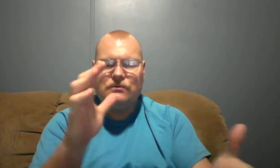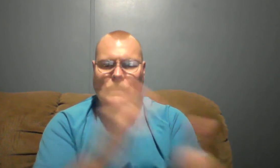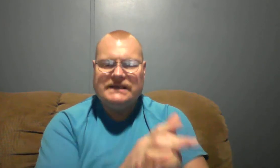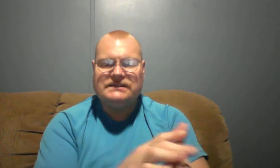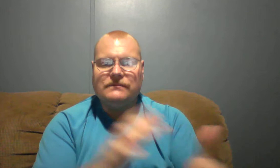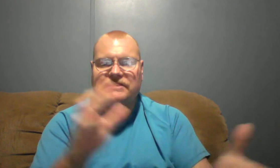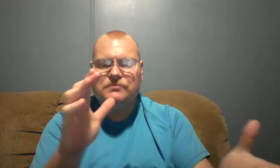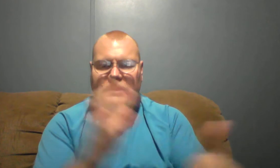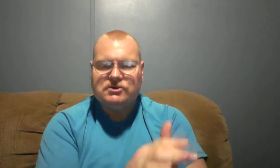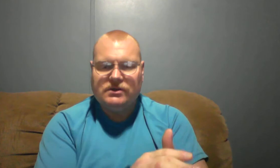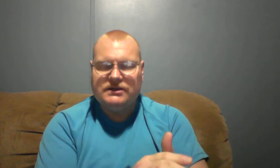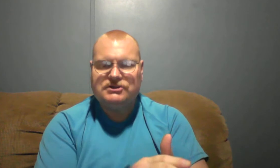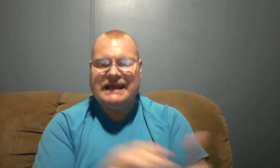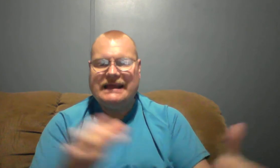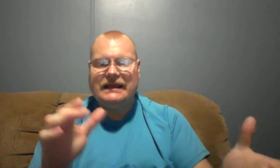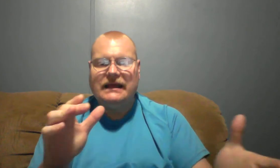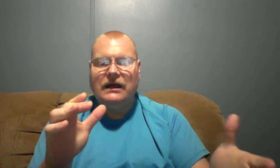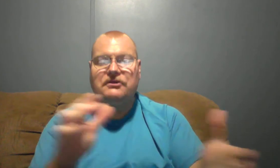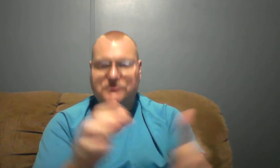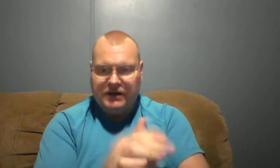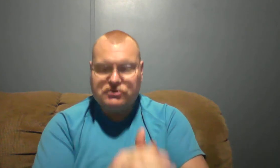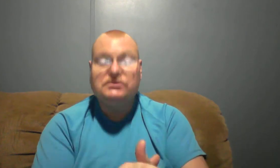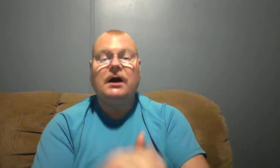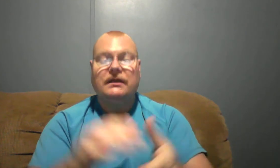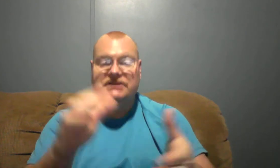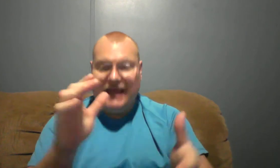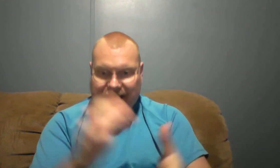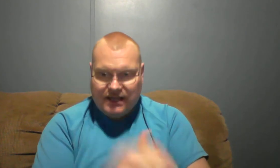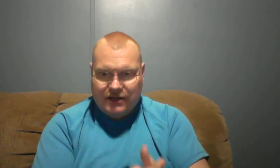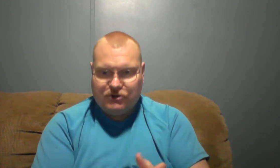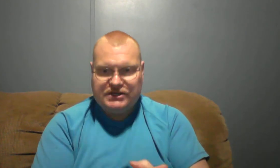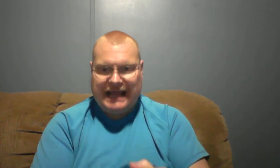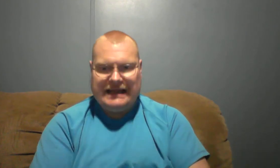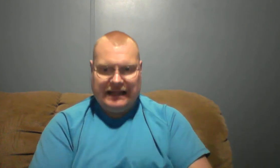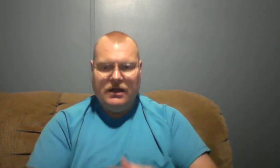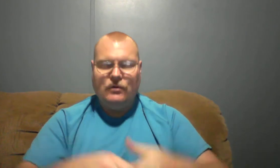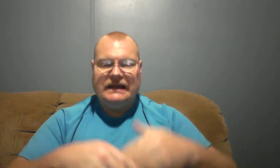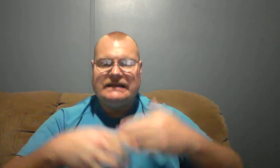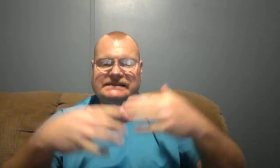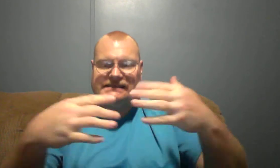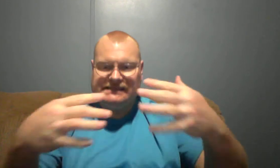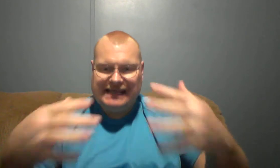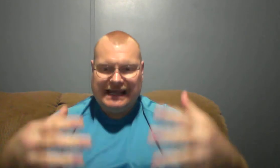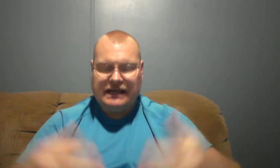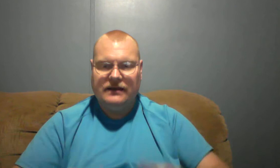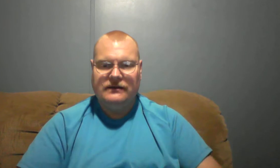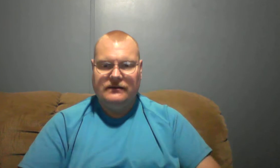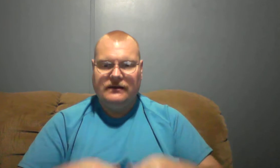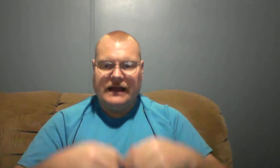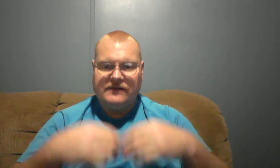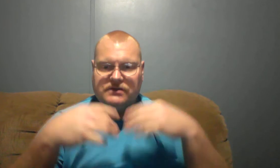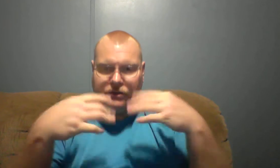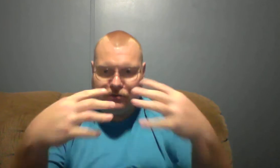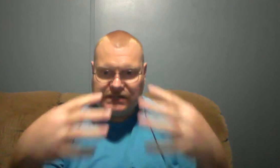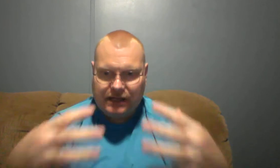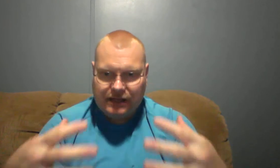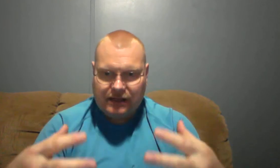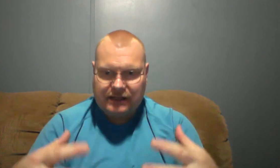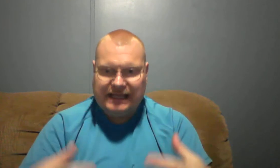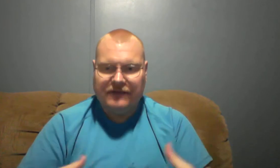wisdom, the spiritual understanding, or the spiritual knowledge, and the understanding. We need to seek after those gifts